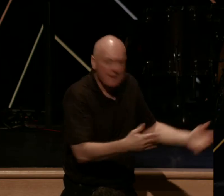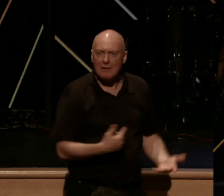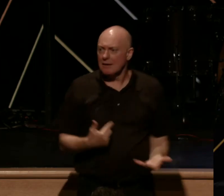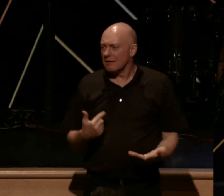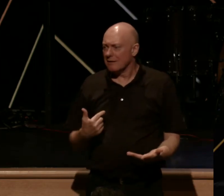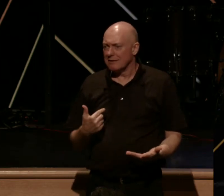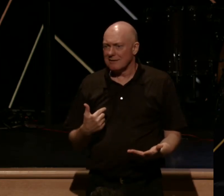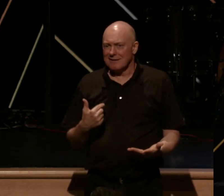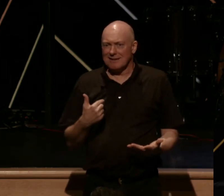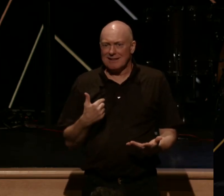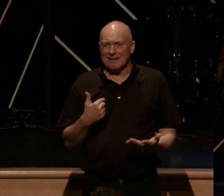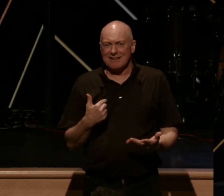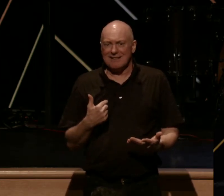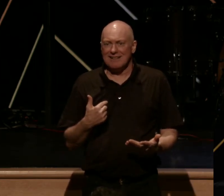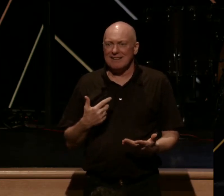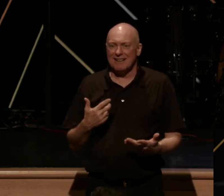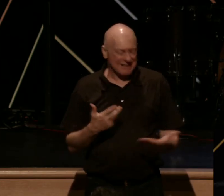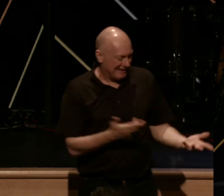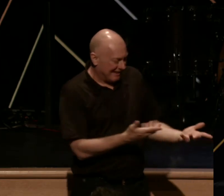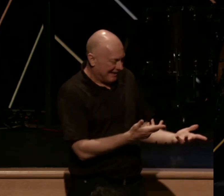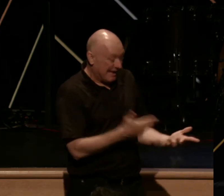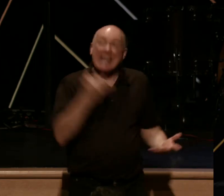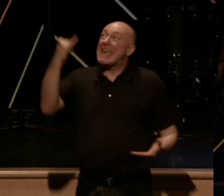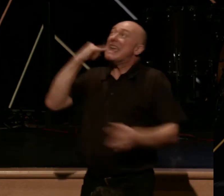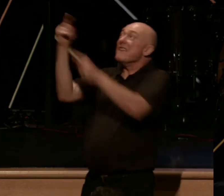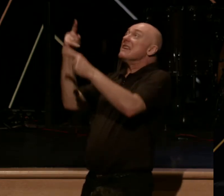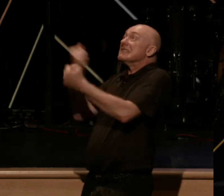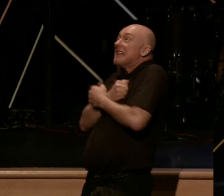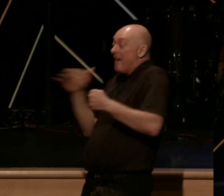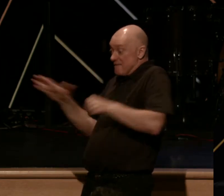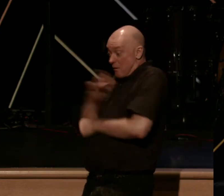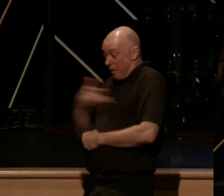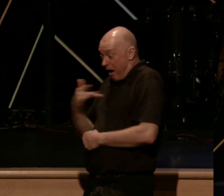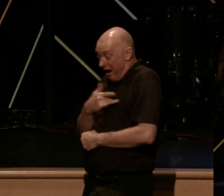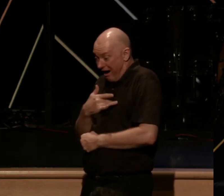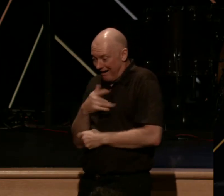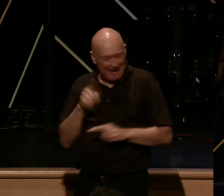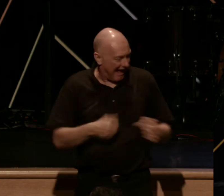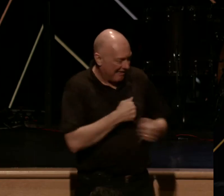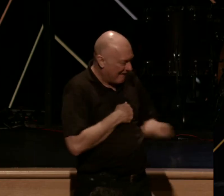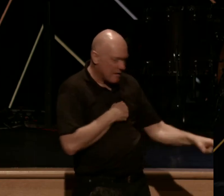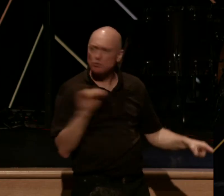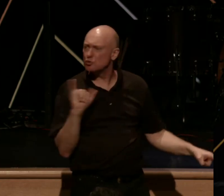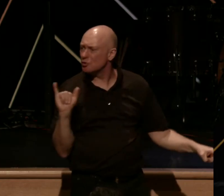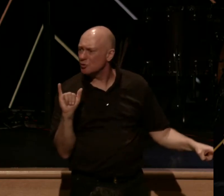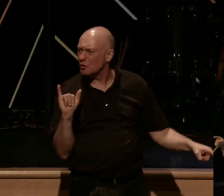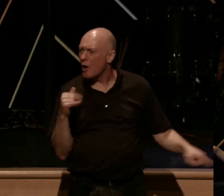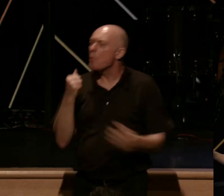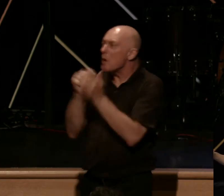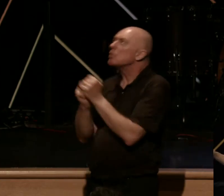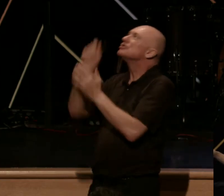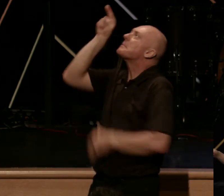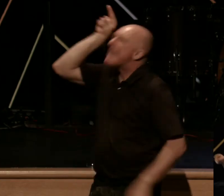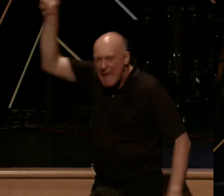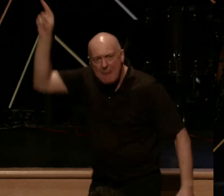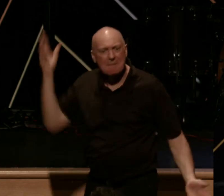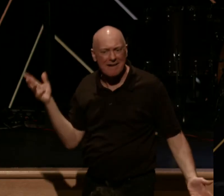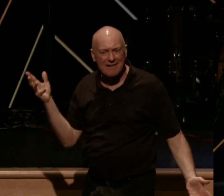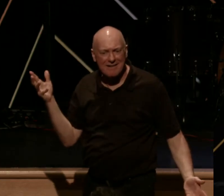rule in the heart that is filled with the love of Jesus Christ. When our hearts are filled with love for him, we worship him, not idols.